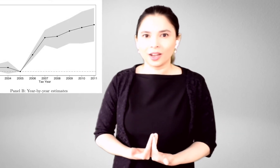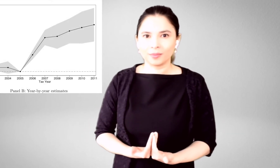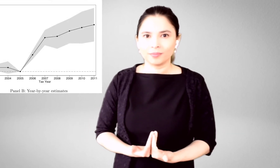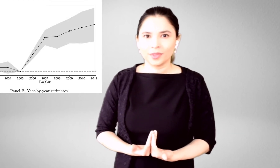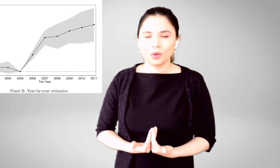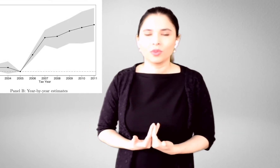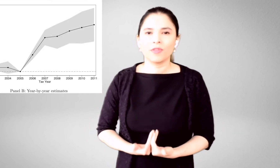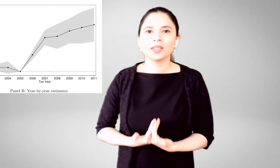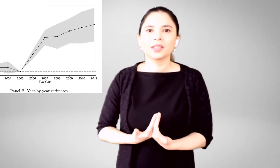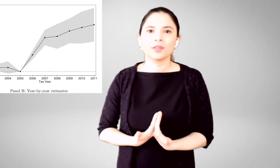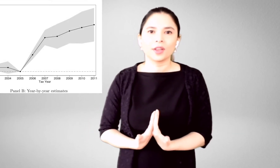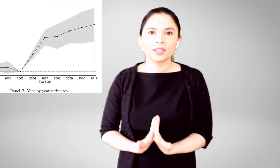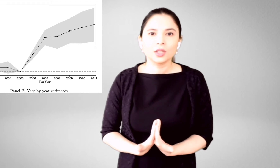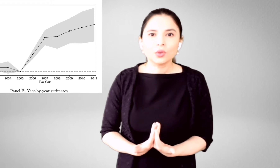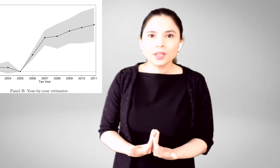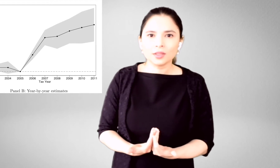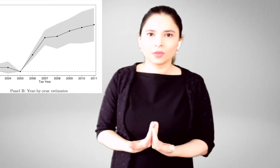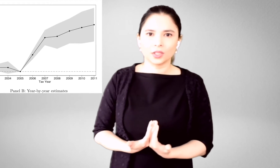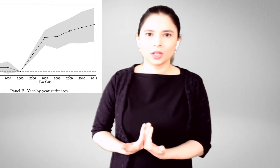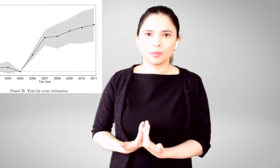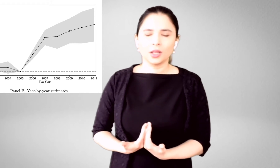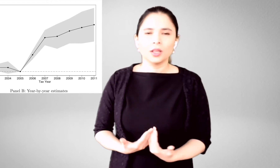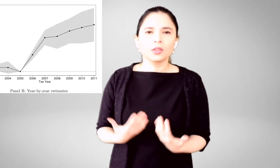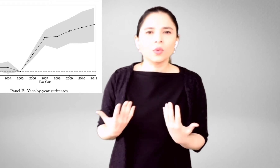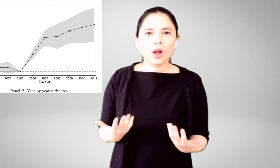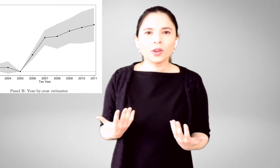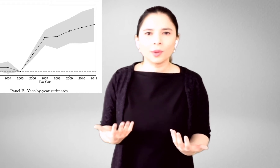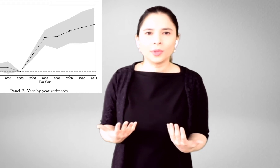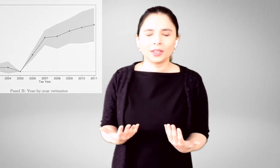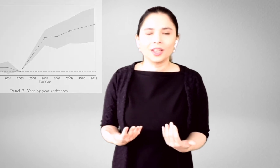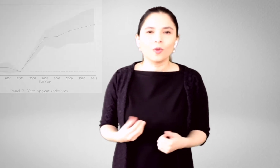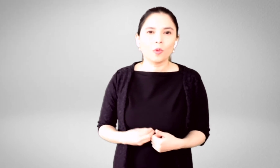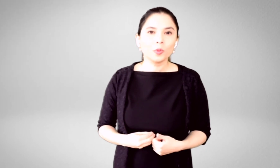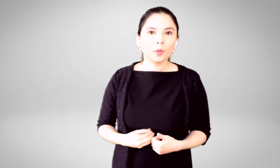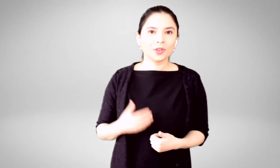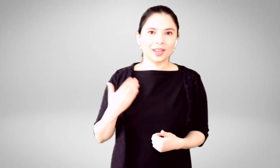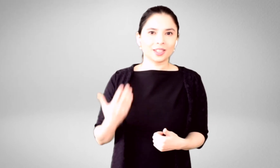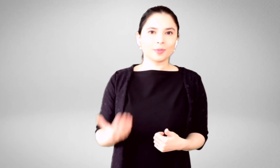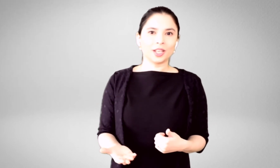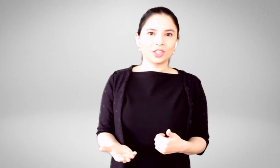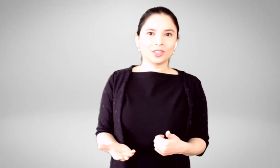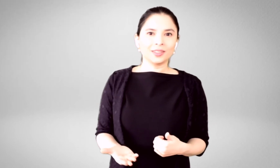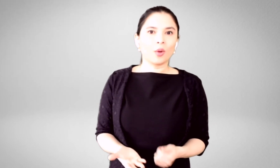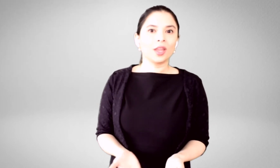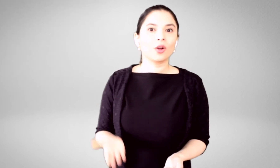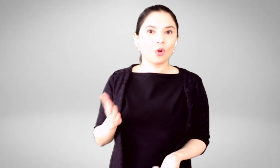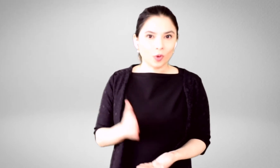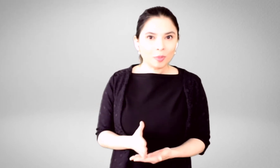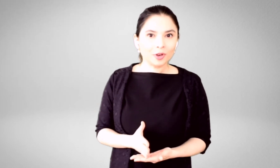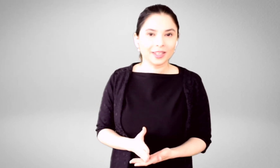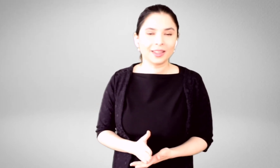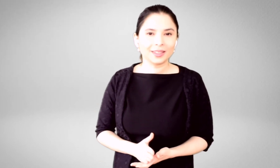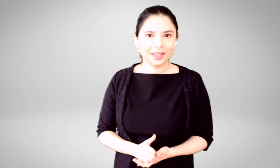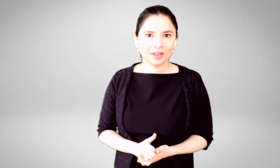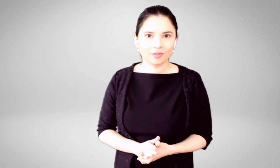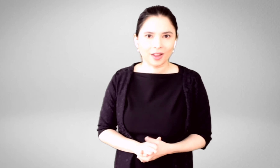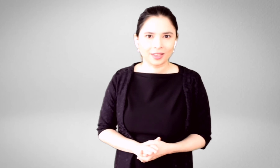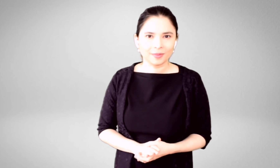time. We find that this effect increases over time. So, what could it be? Well, we'll propose an explanation that we corroborate in the data, in fact.